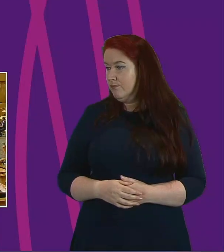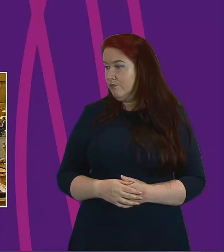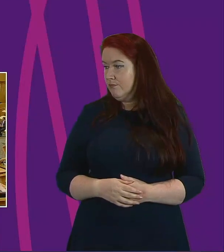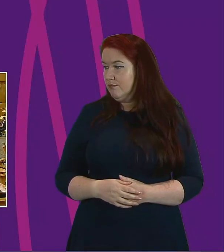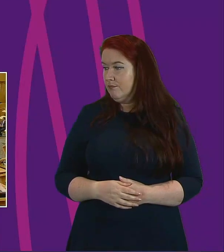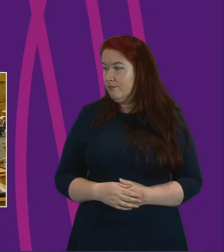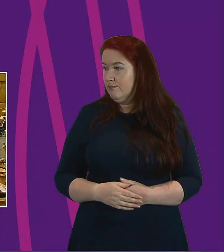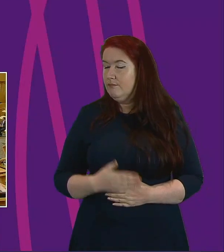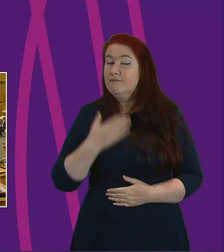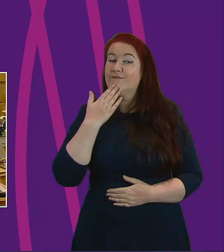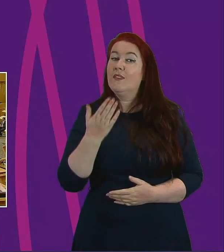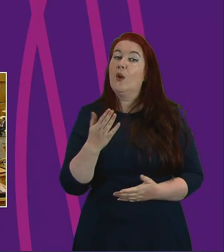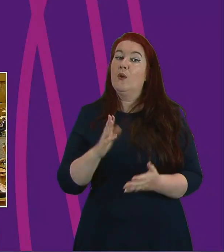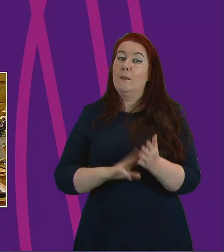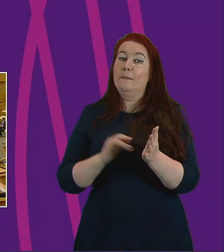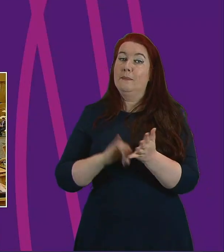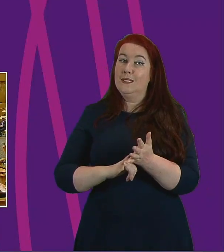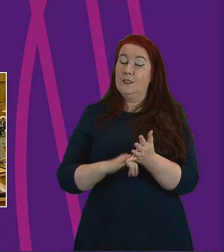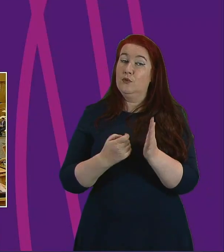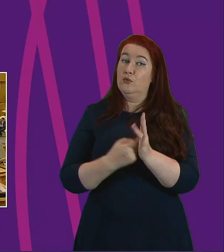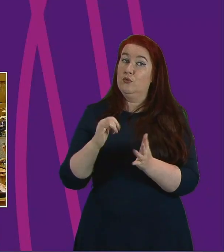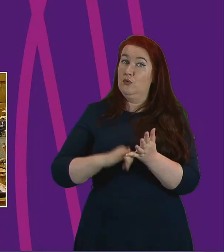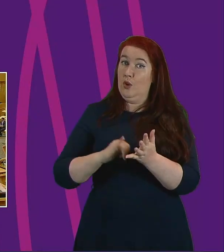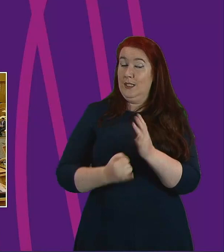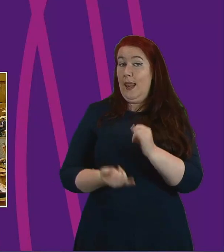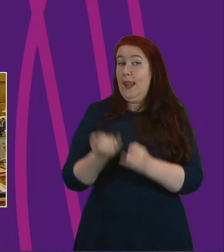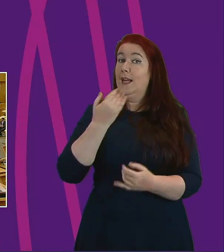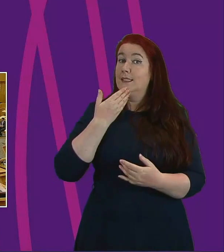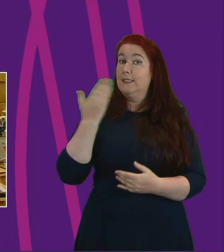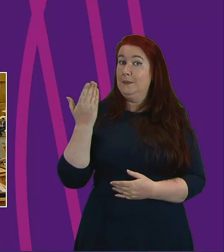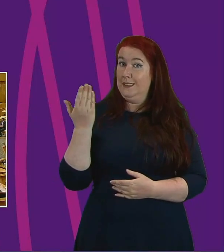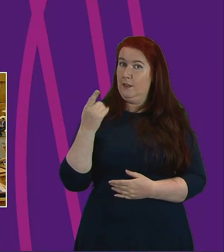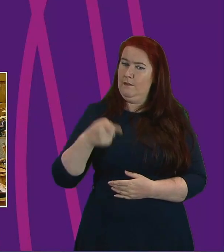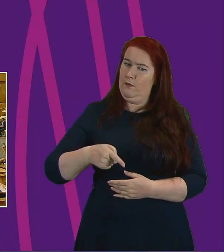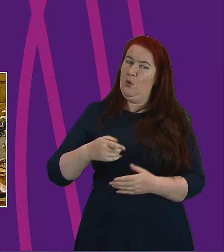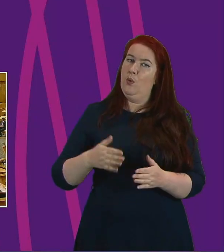call Gail Ross. Ms Ross is the last speaker in the open debate. Ms Ross.